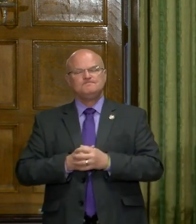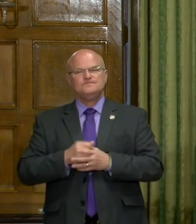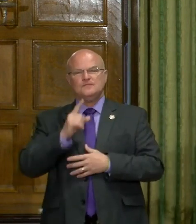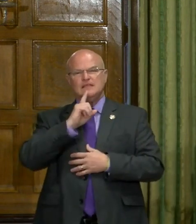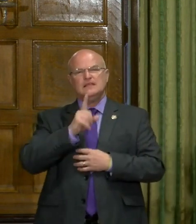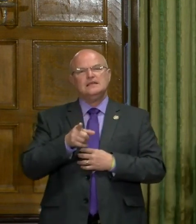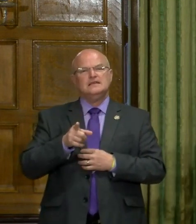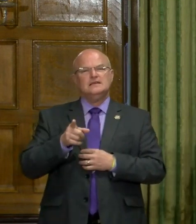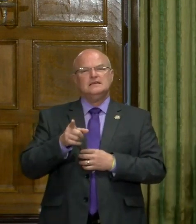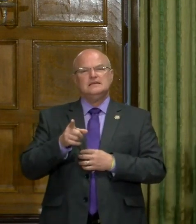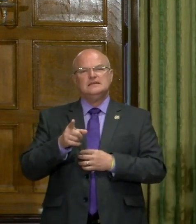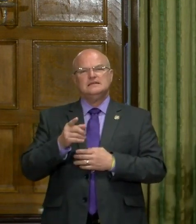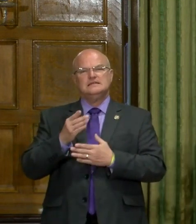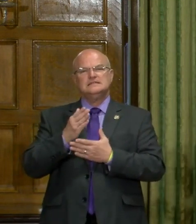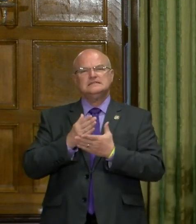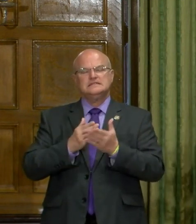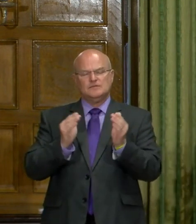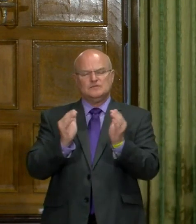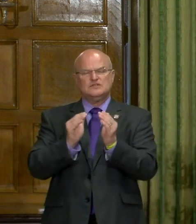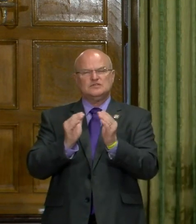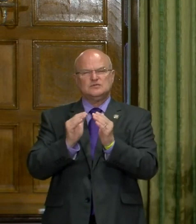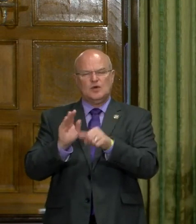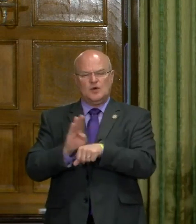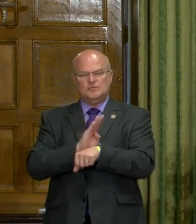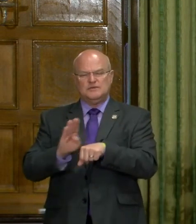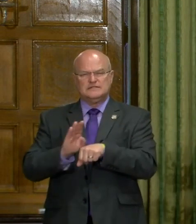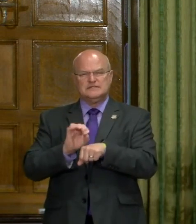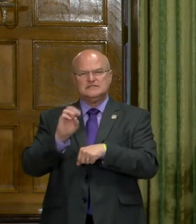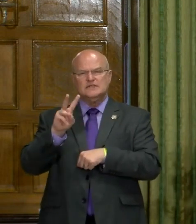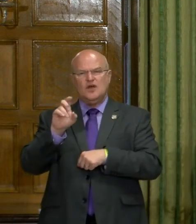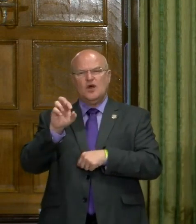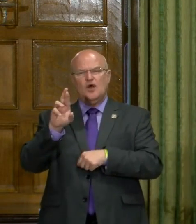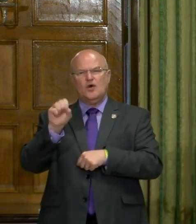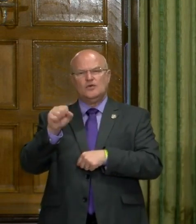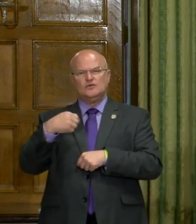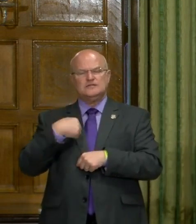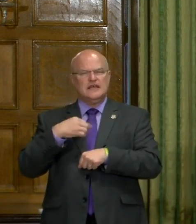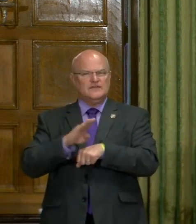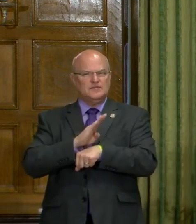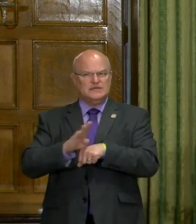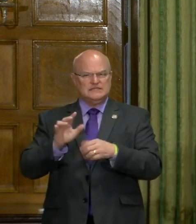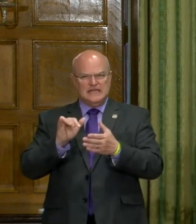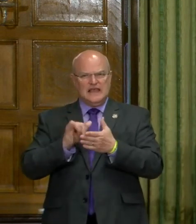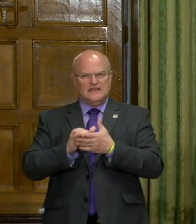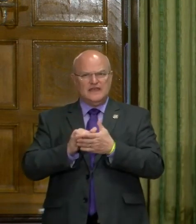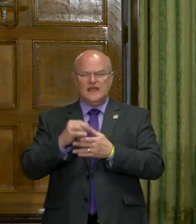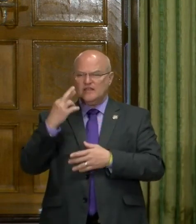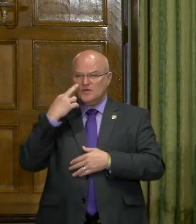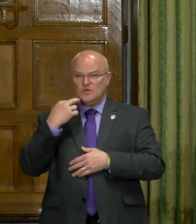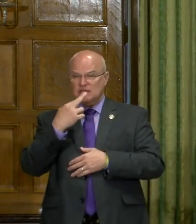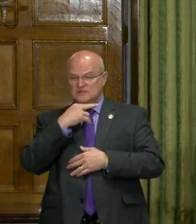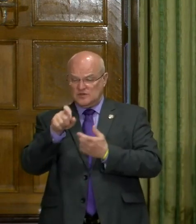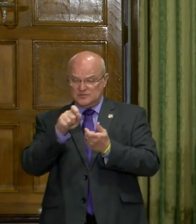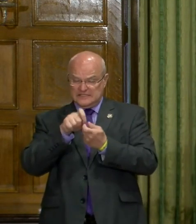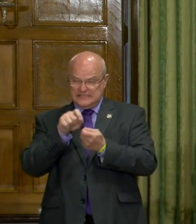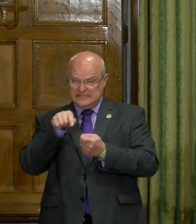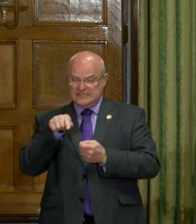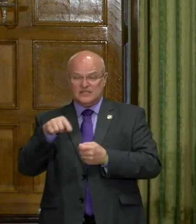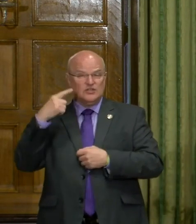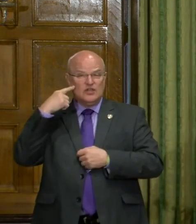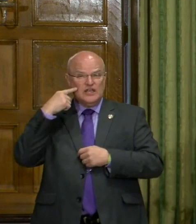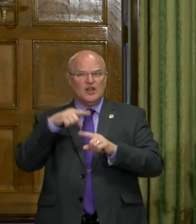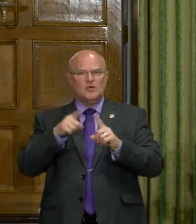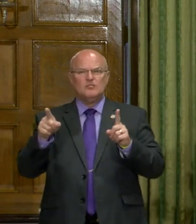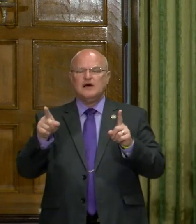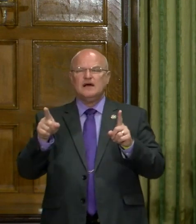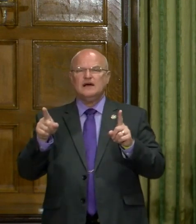you know, it is some of the small entrepreneurs that have businesses out there that, uh, the restaurants particularly, you, you hear